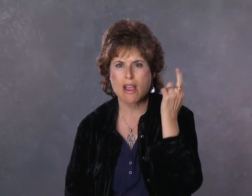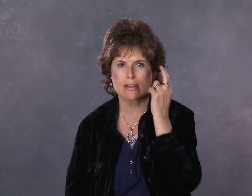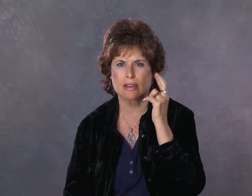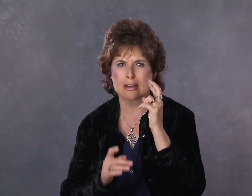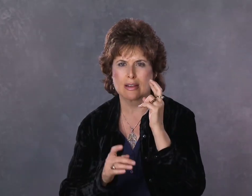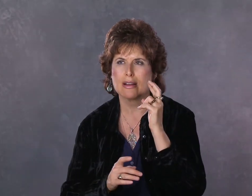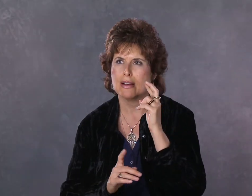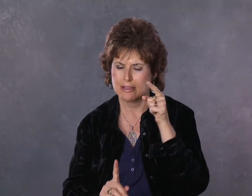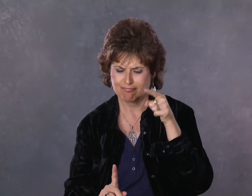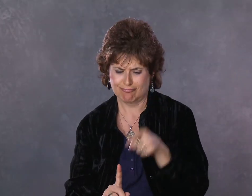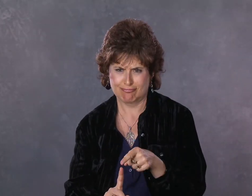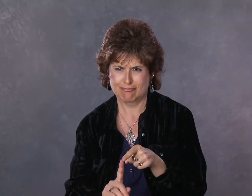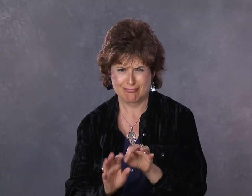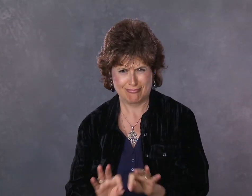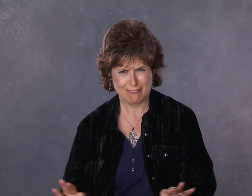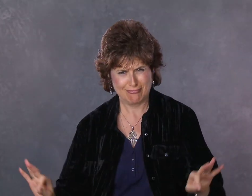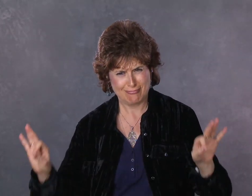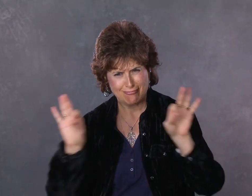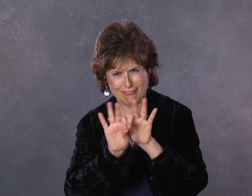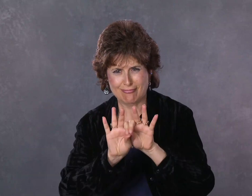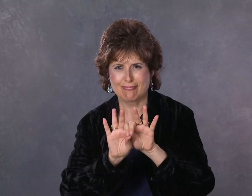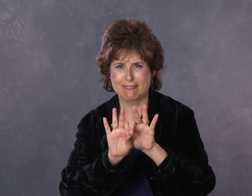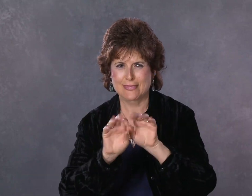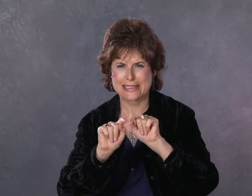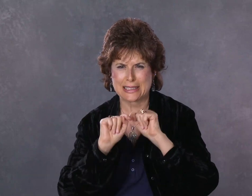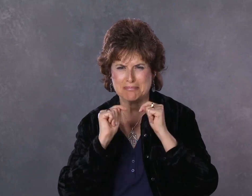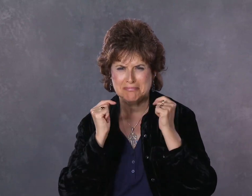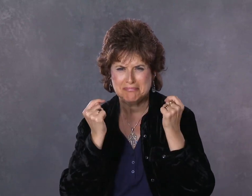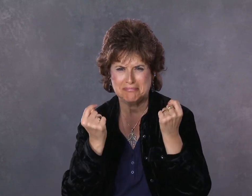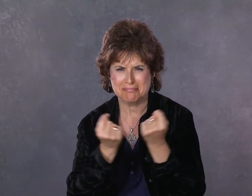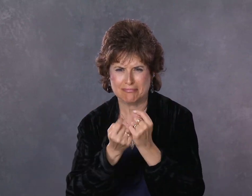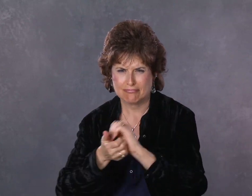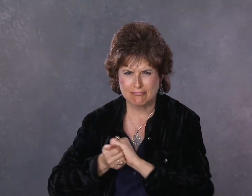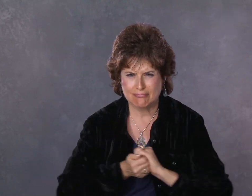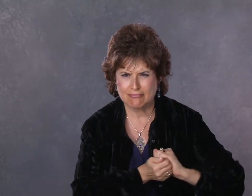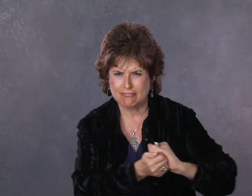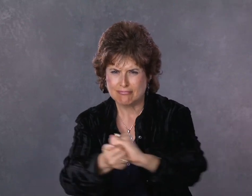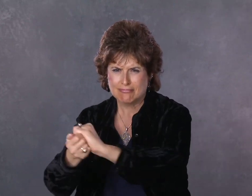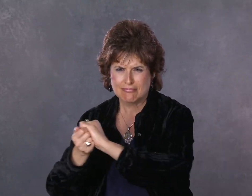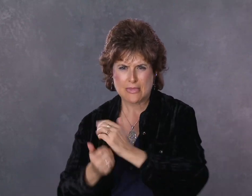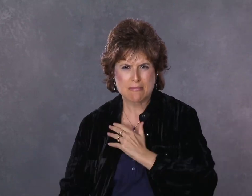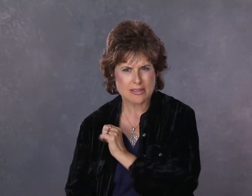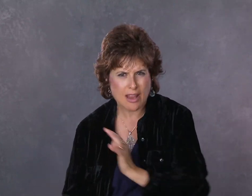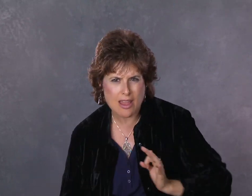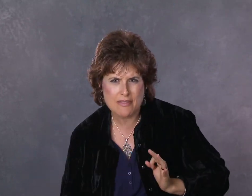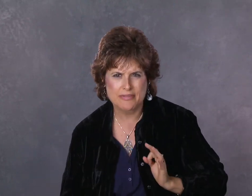My aha moment was really realizing the great worth of